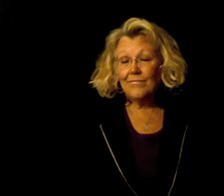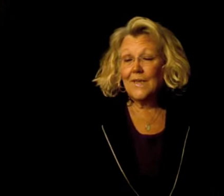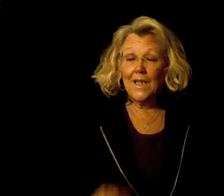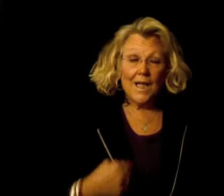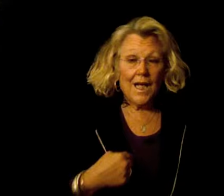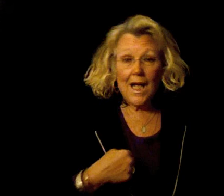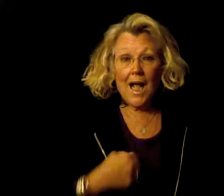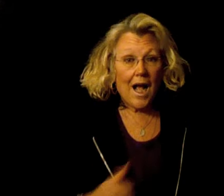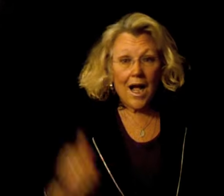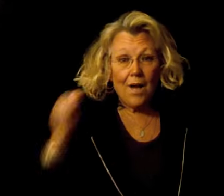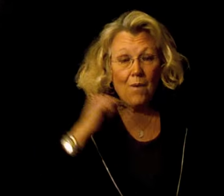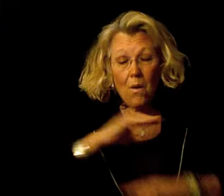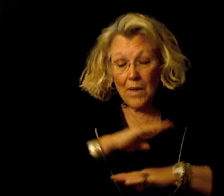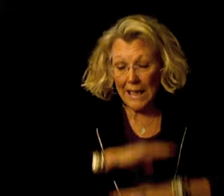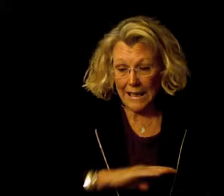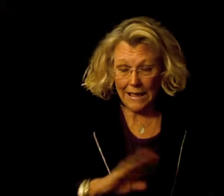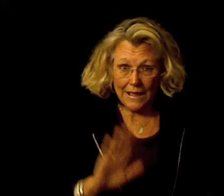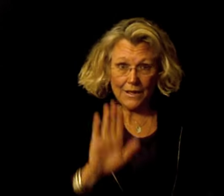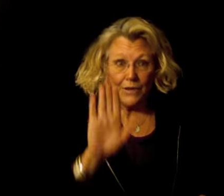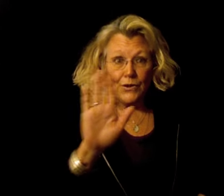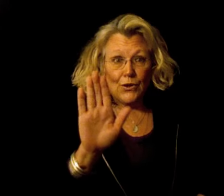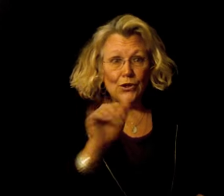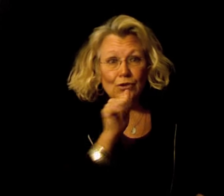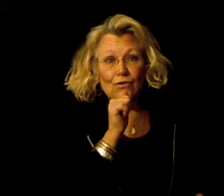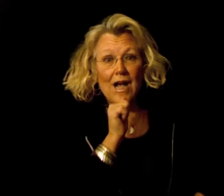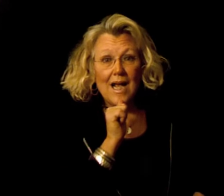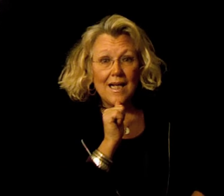I won't ease your strain